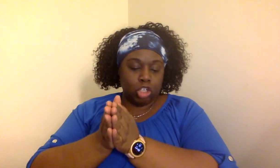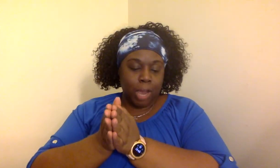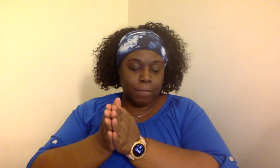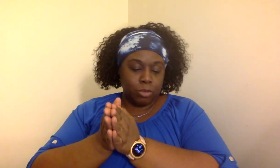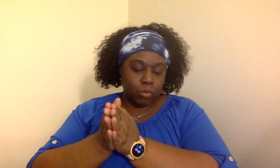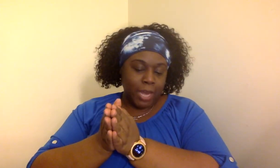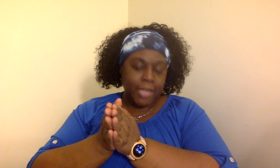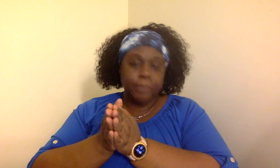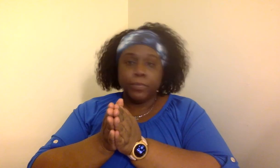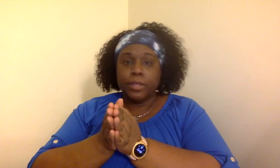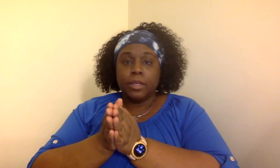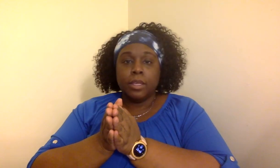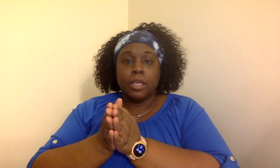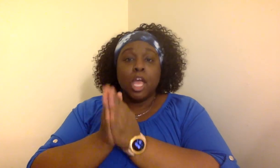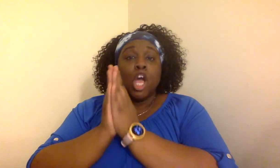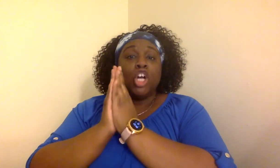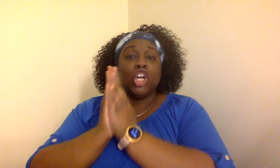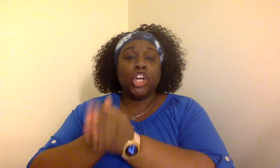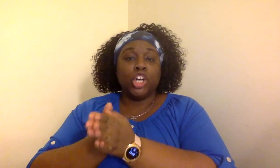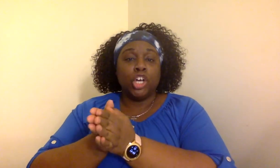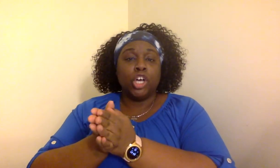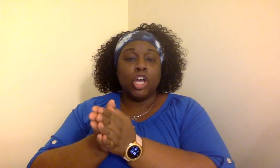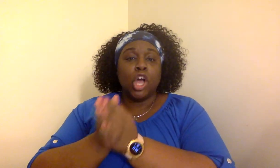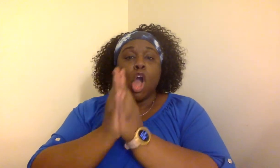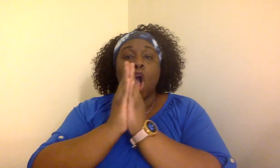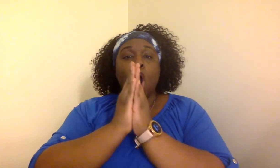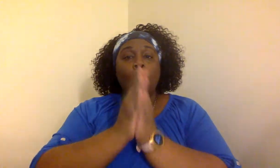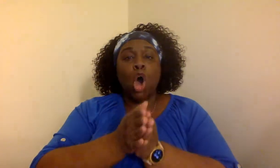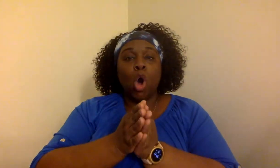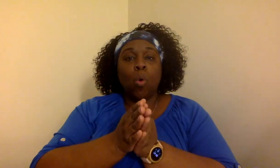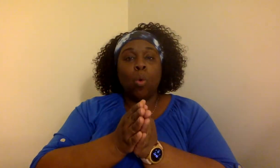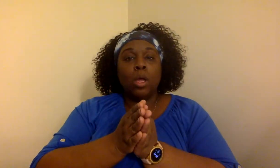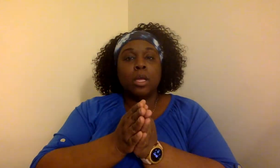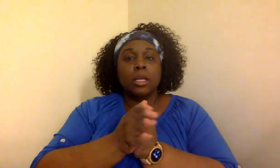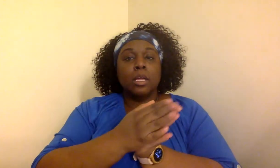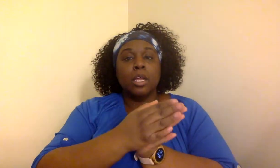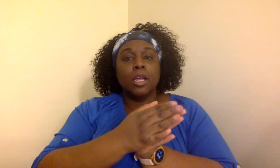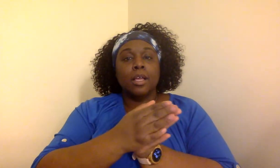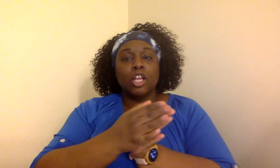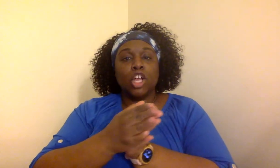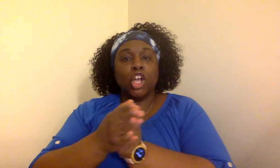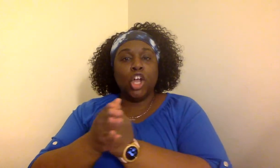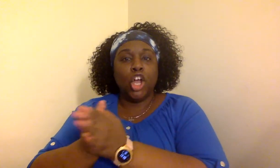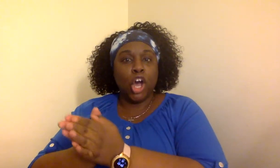choppers ready. G, O, go.